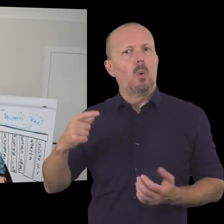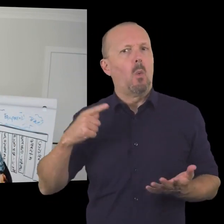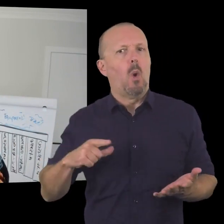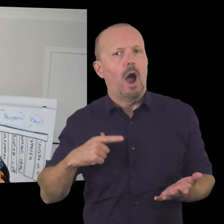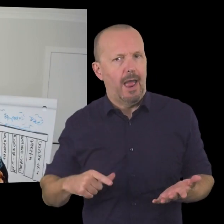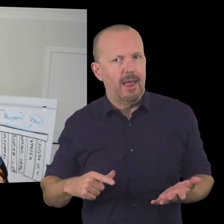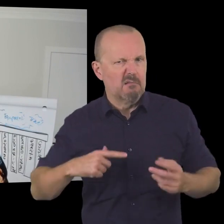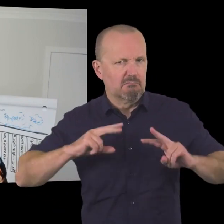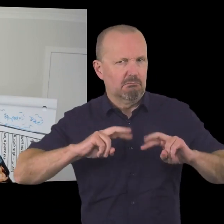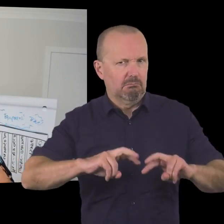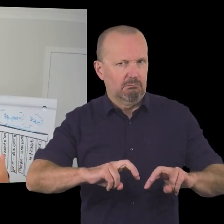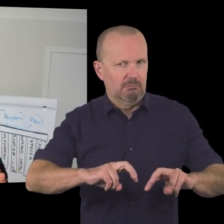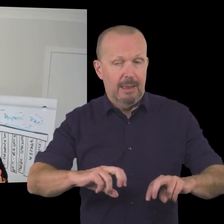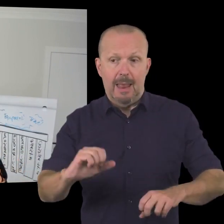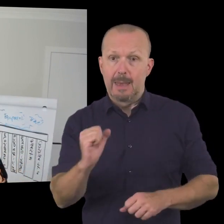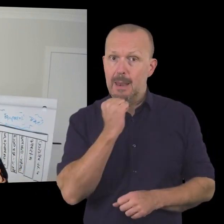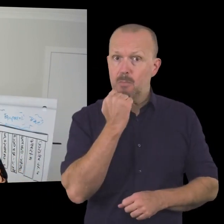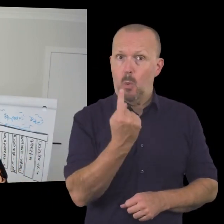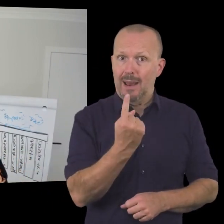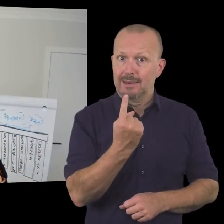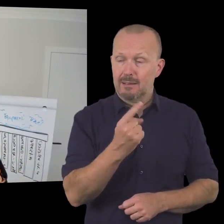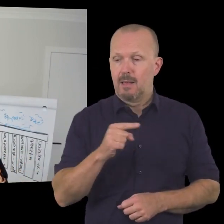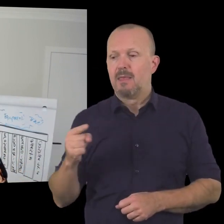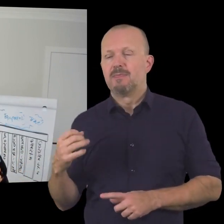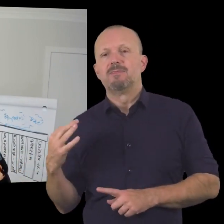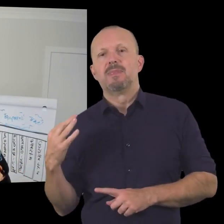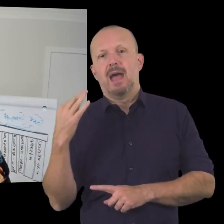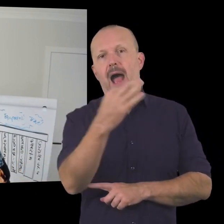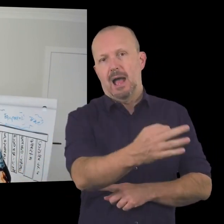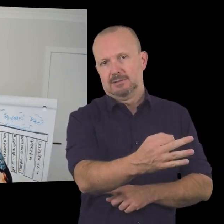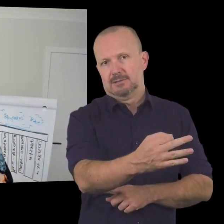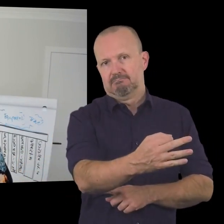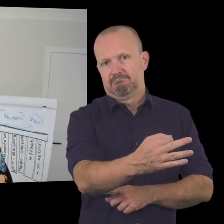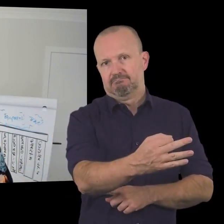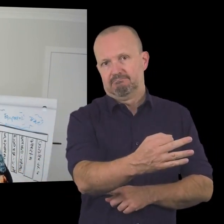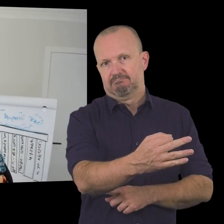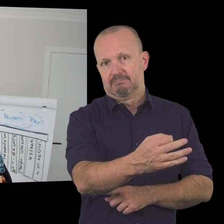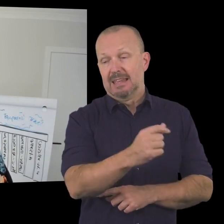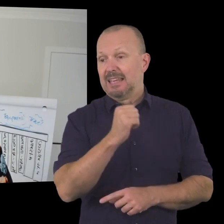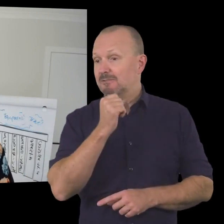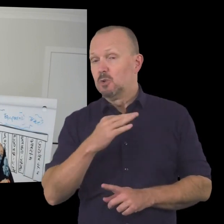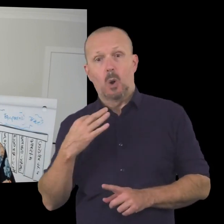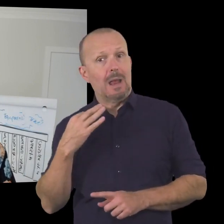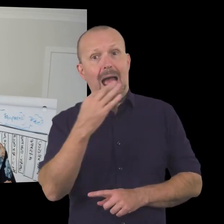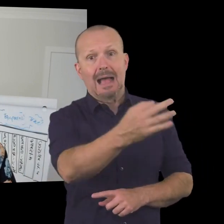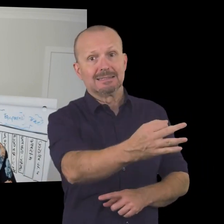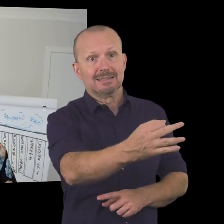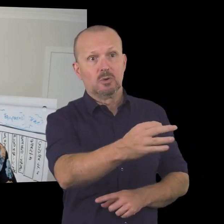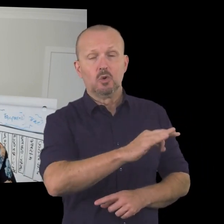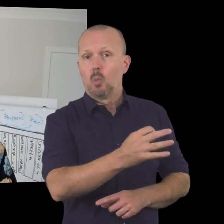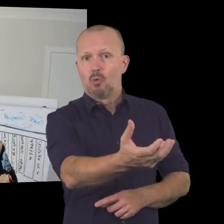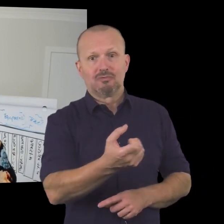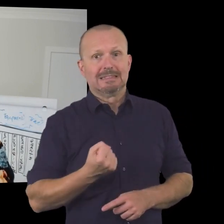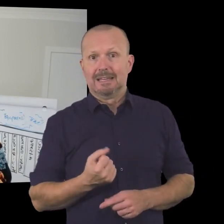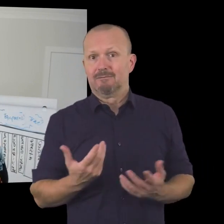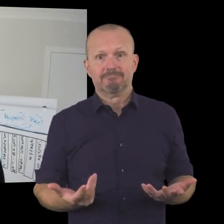them to give is being asked yeah so without a doubt uh if you don't ask you won't get